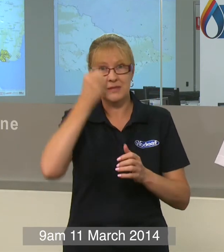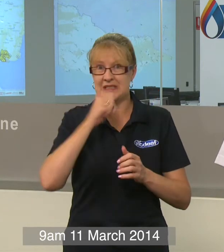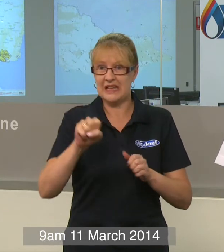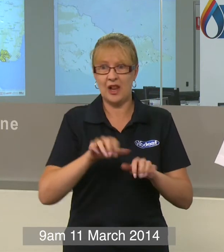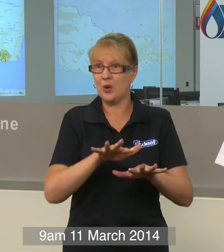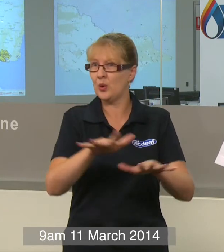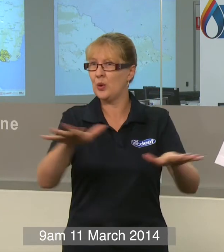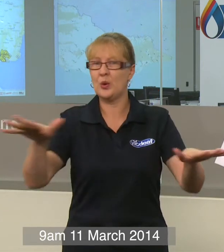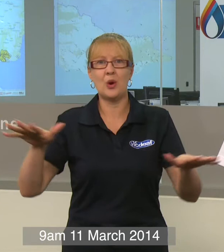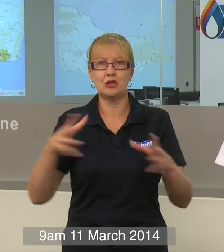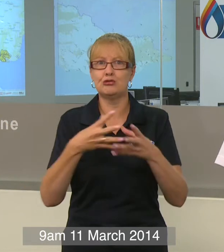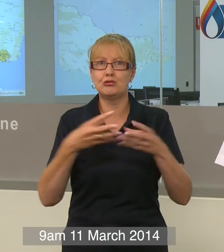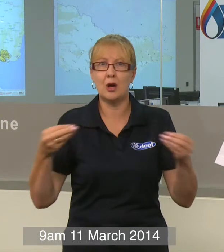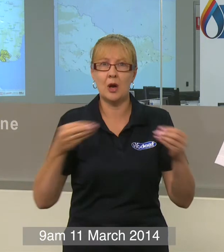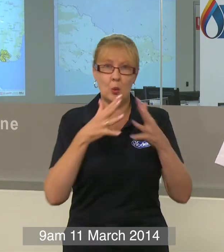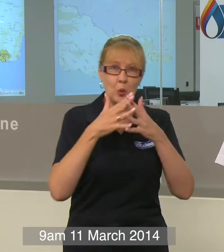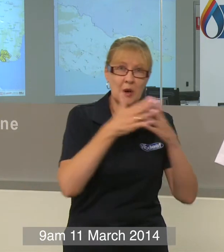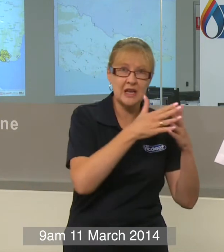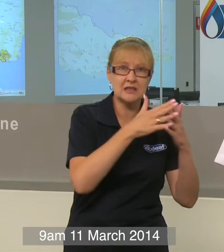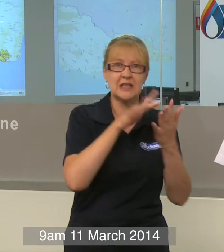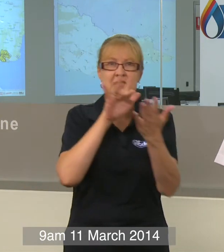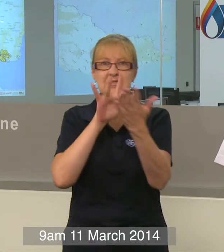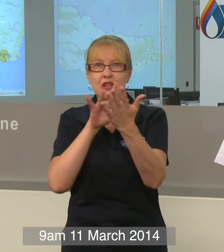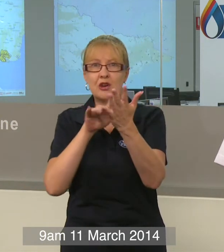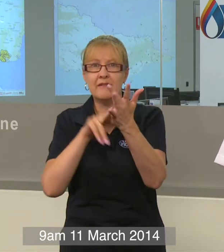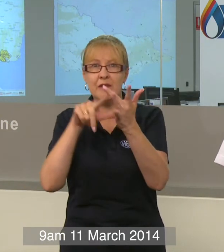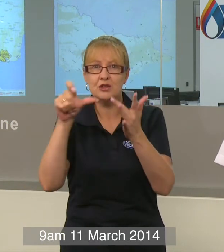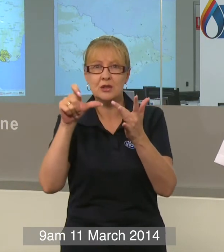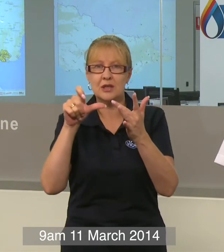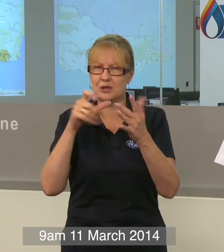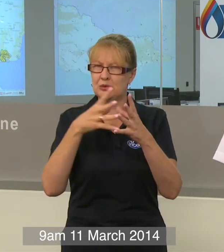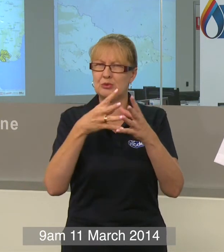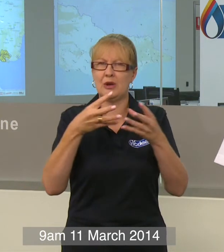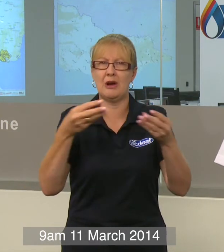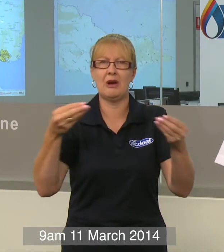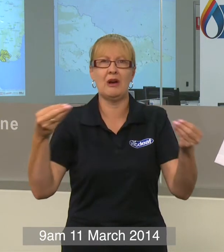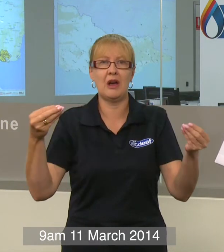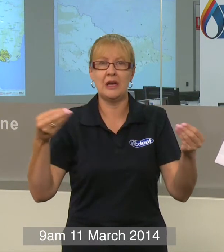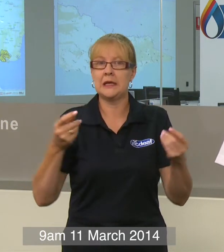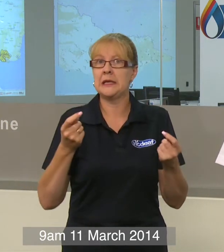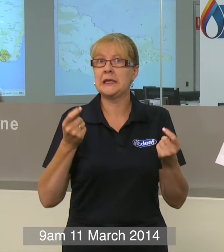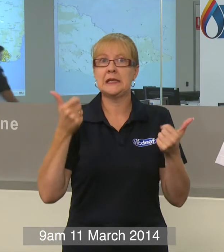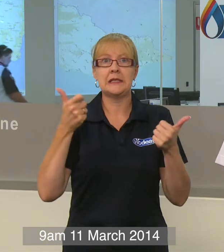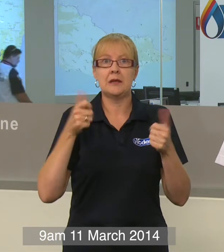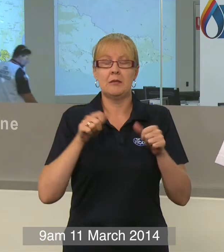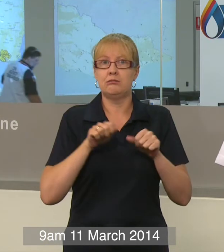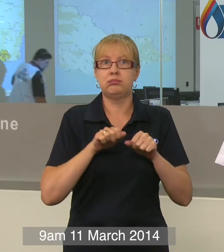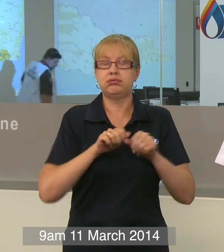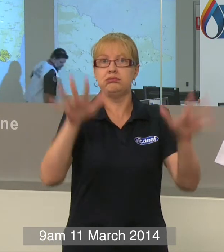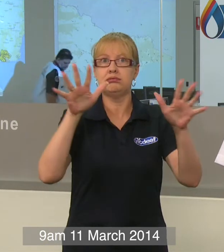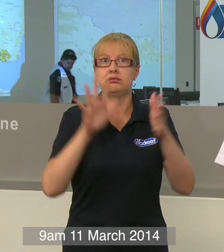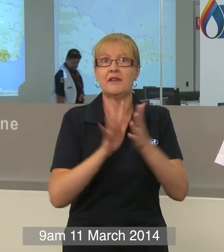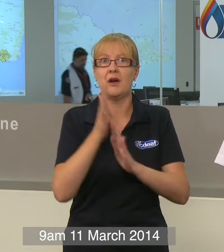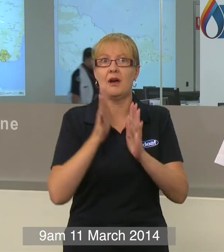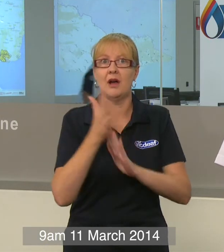extremely dry in the west and central parts of Victoria and those conditions are conducive to run fires. So if we have a fire start,